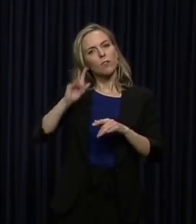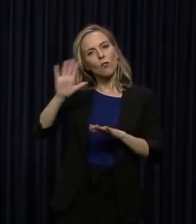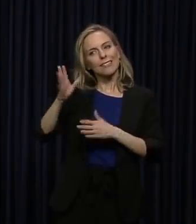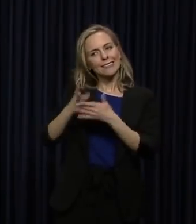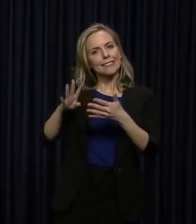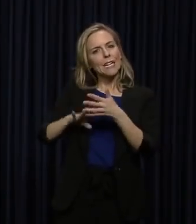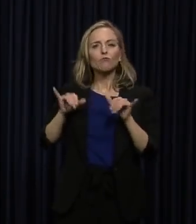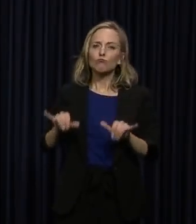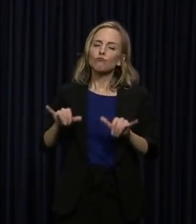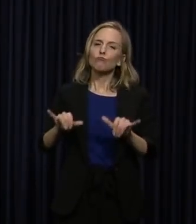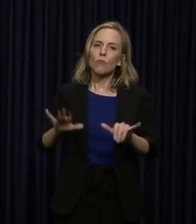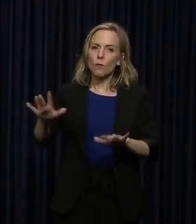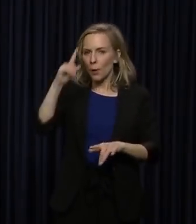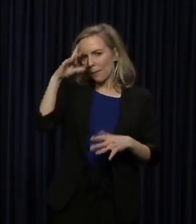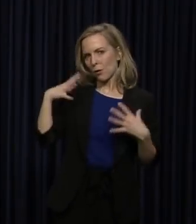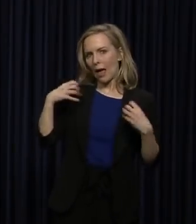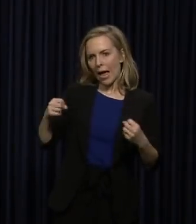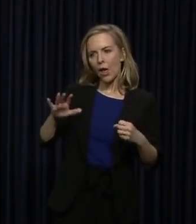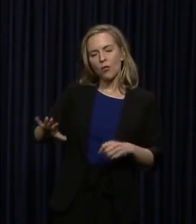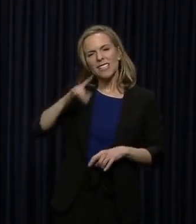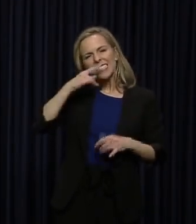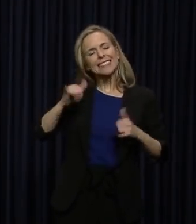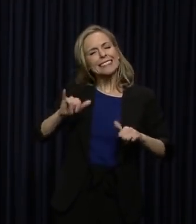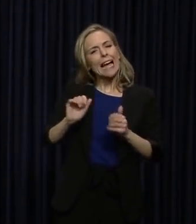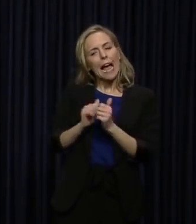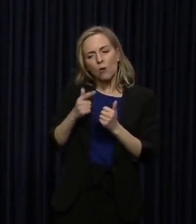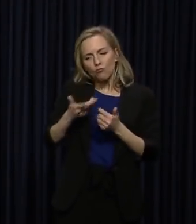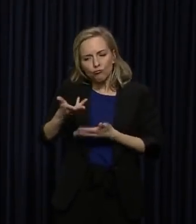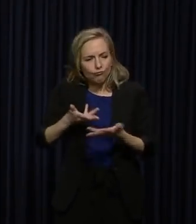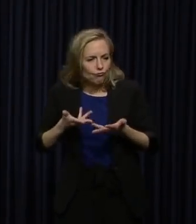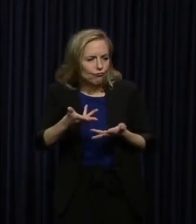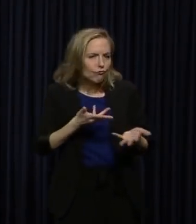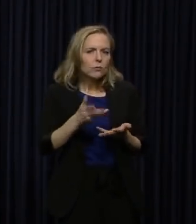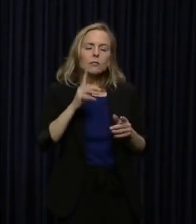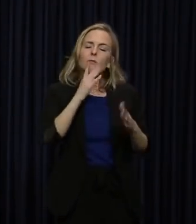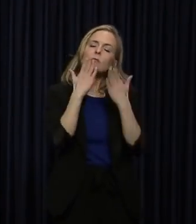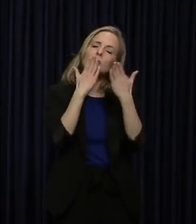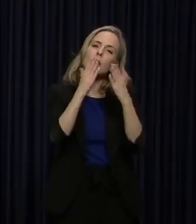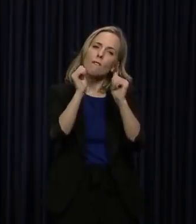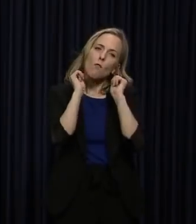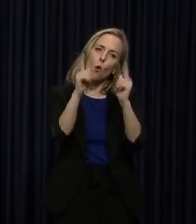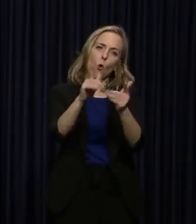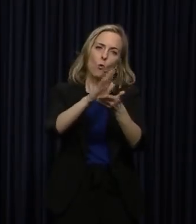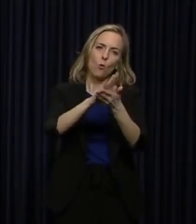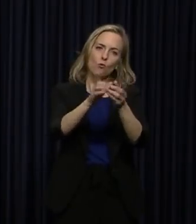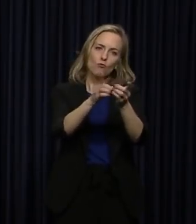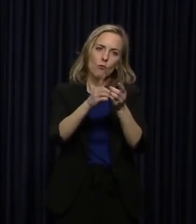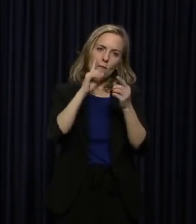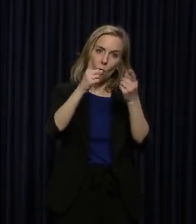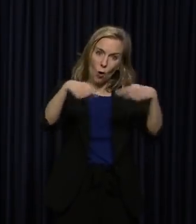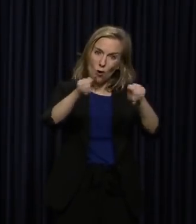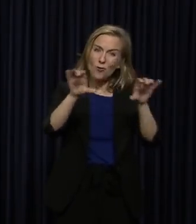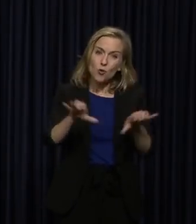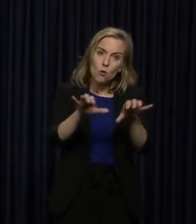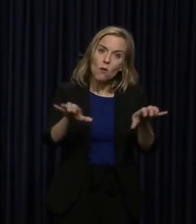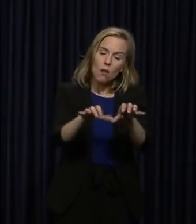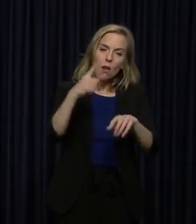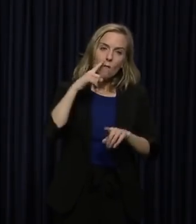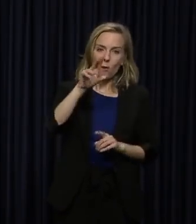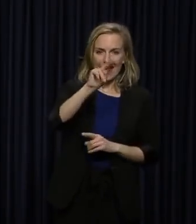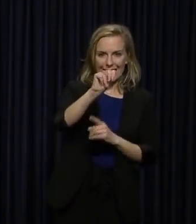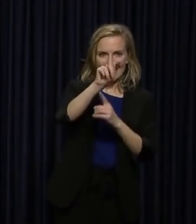health. We need them to be engaged, and I want to thank all of our school districts for everything you're doing. From that